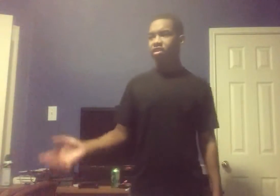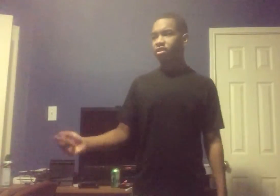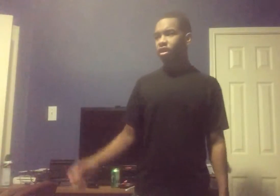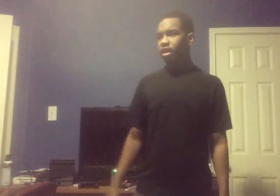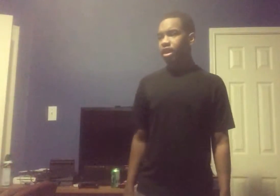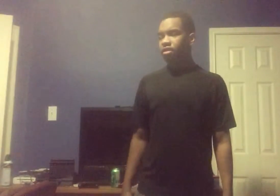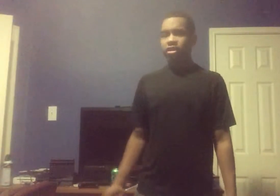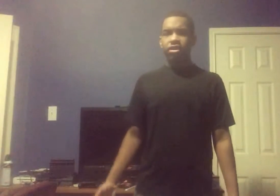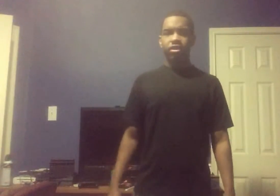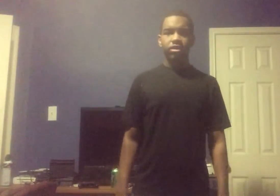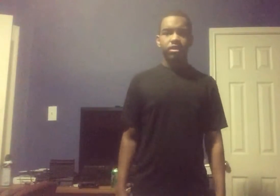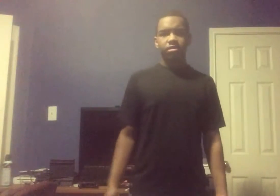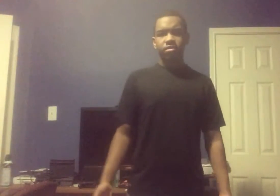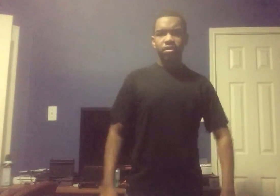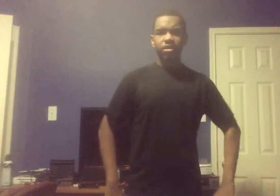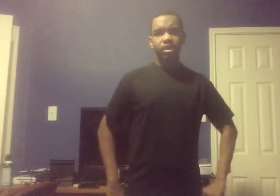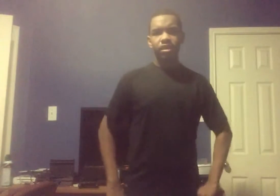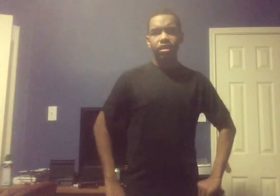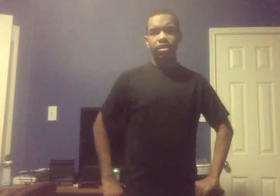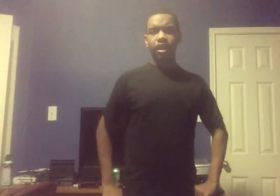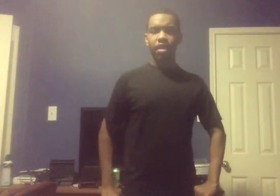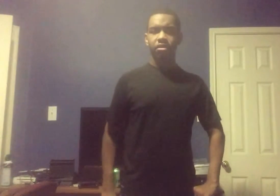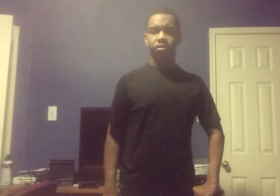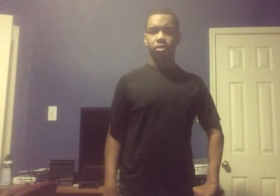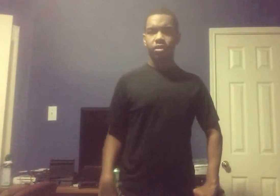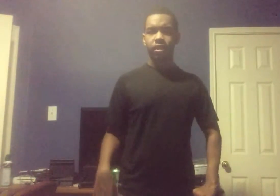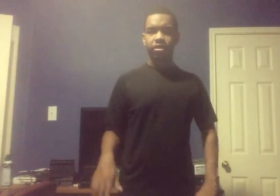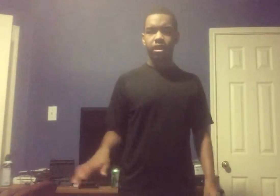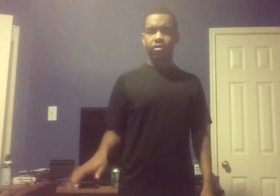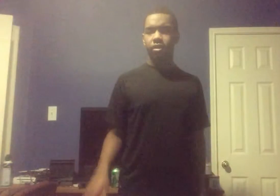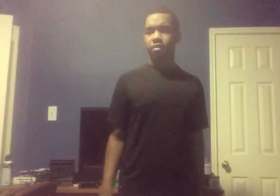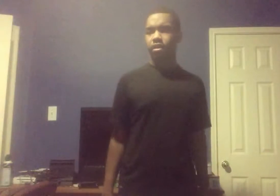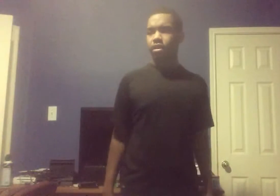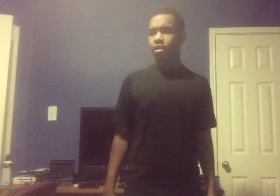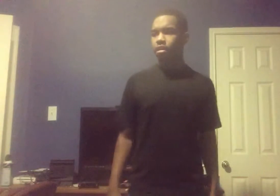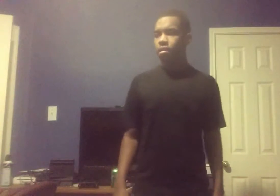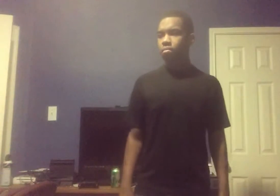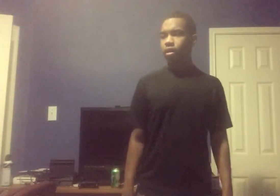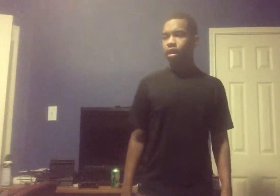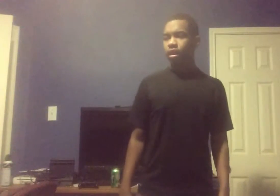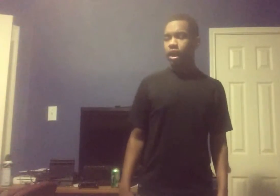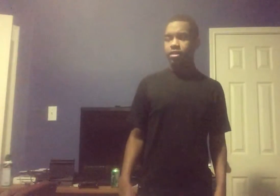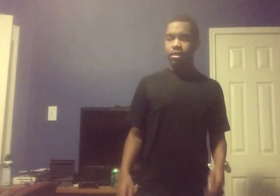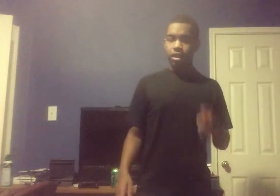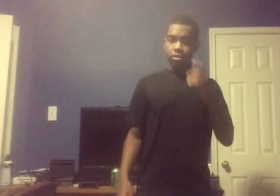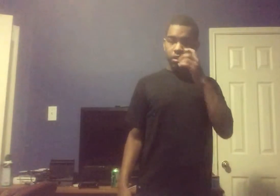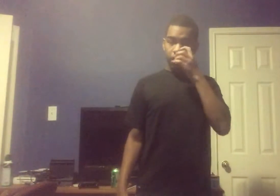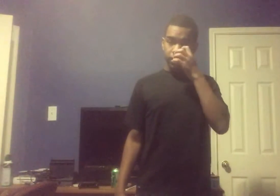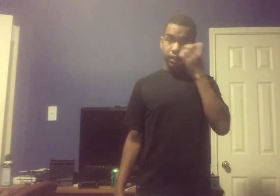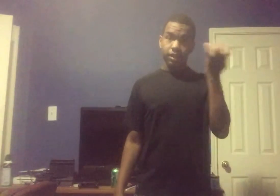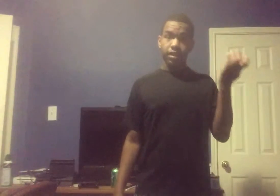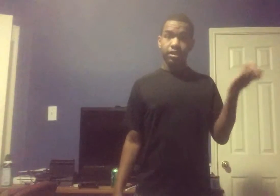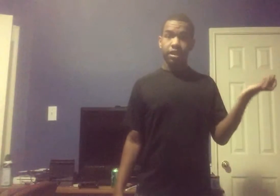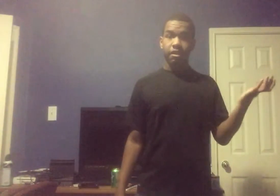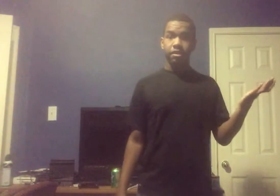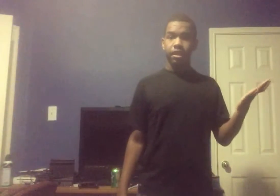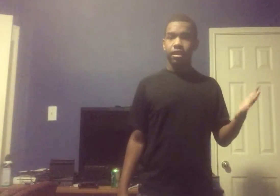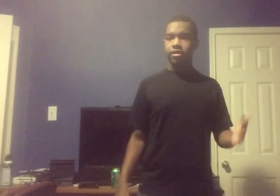think Like, you know Just It's just an average forest area It's not creepy But As time goes on Since this game has a day and night